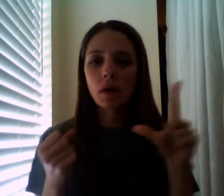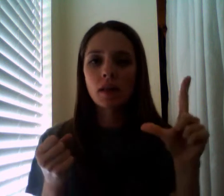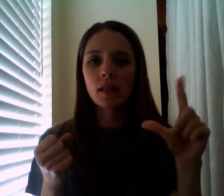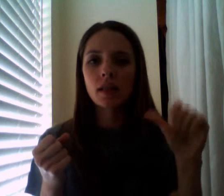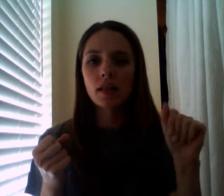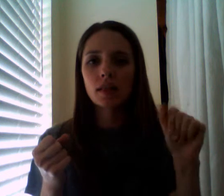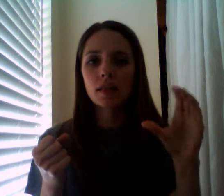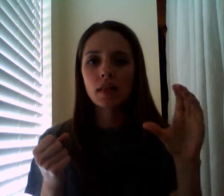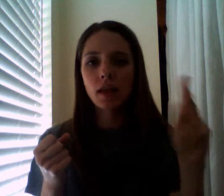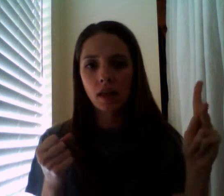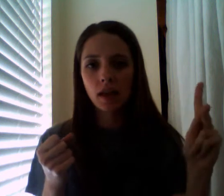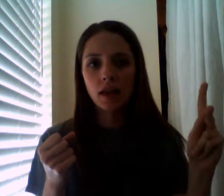one-fifth of the pie